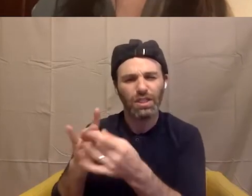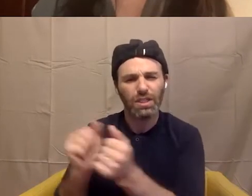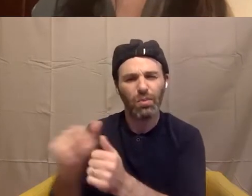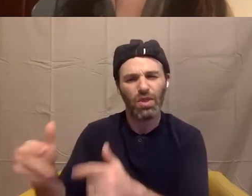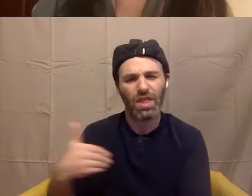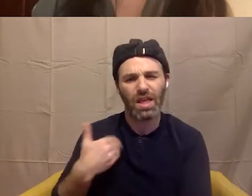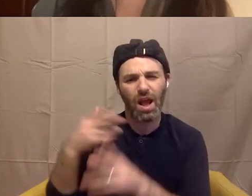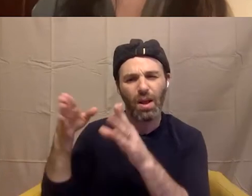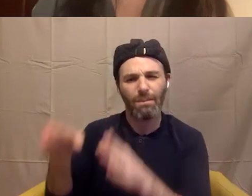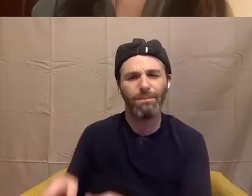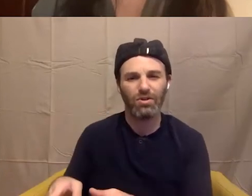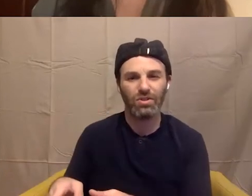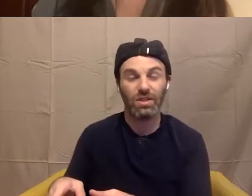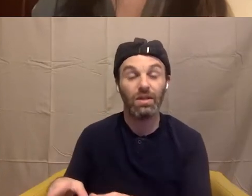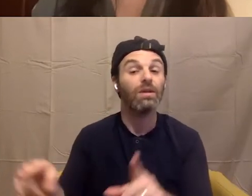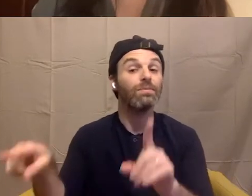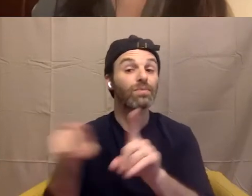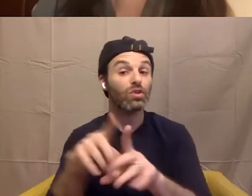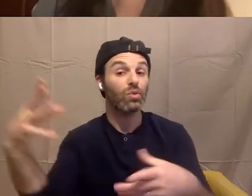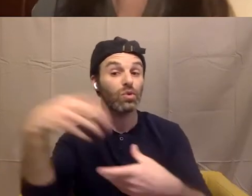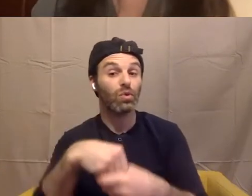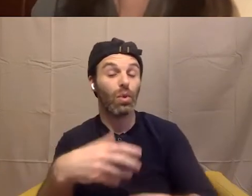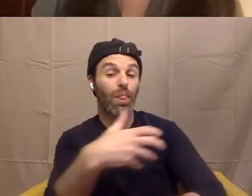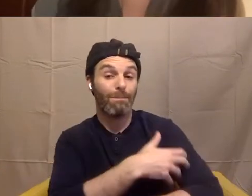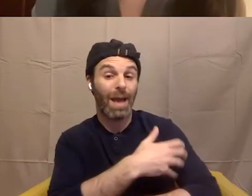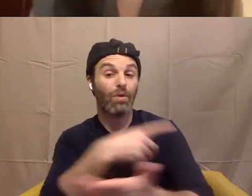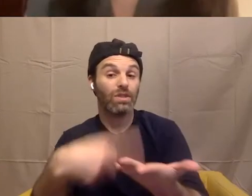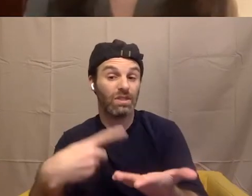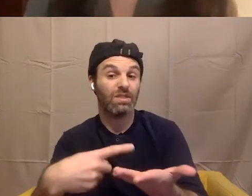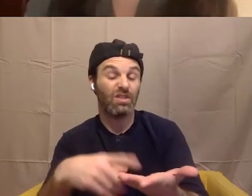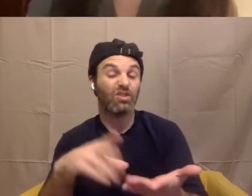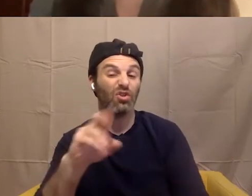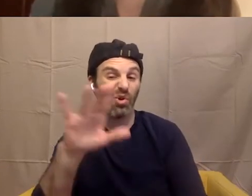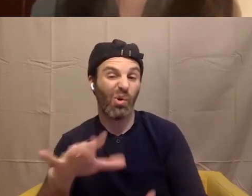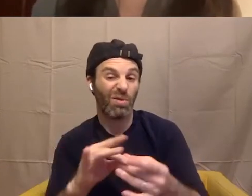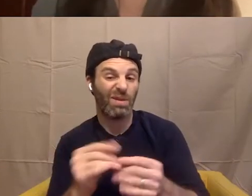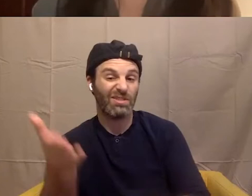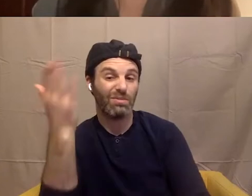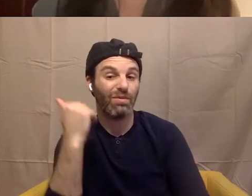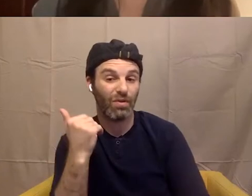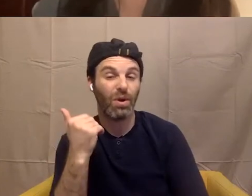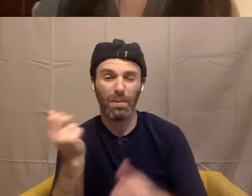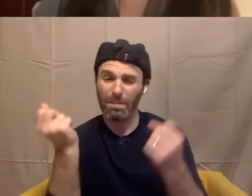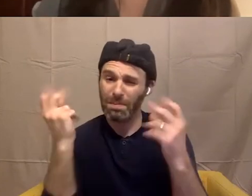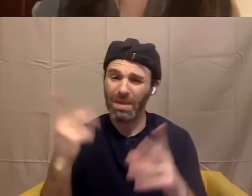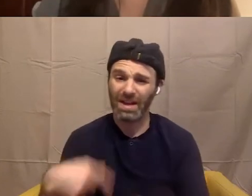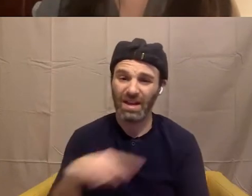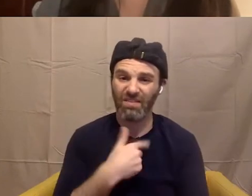piece that Corey brought up earlier is so important. And so many of us, I believe, you know, grew up with inequitable power